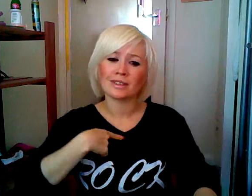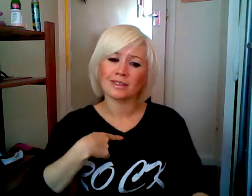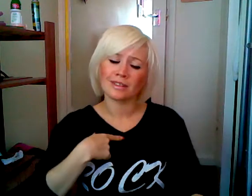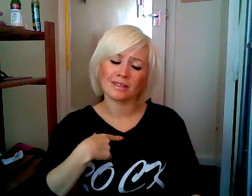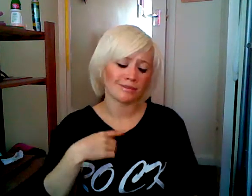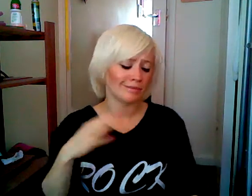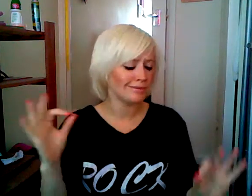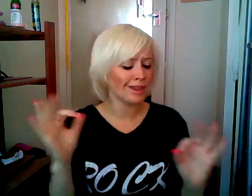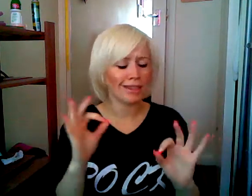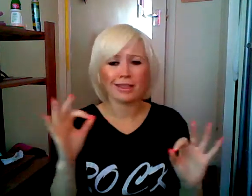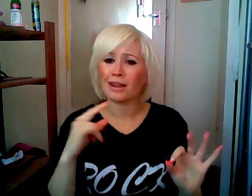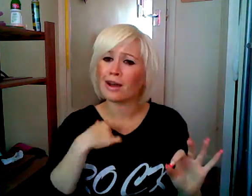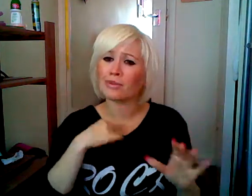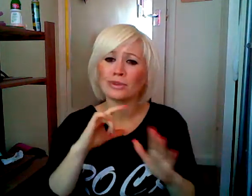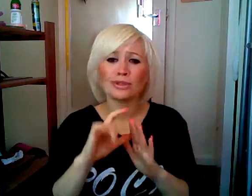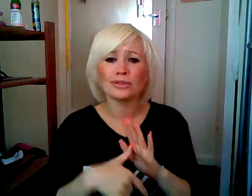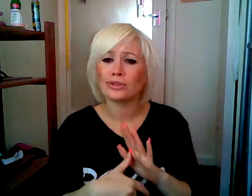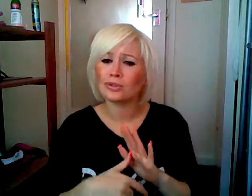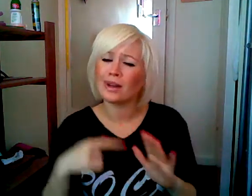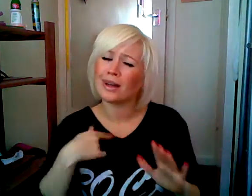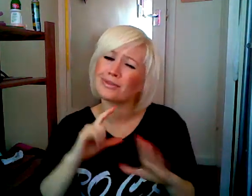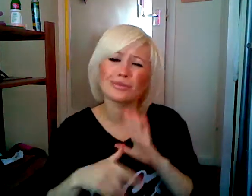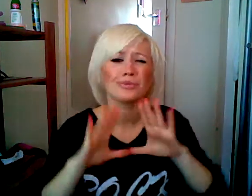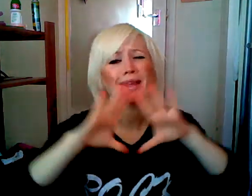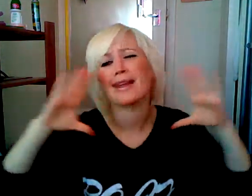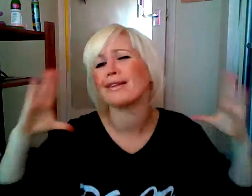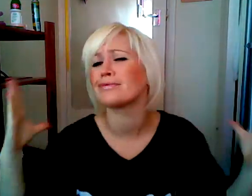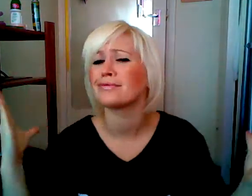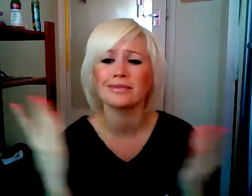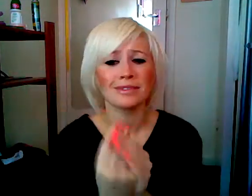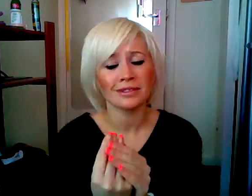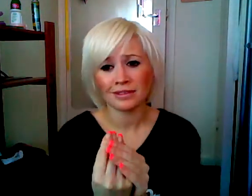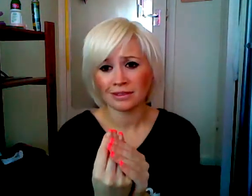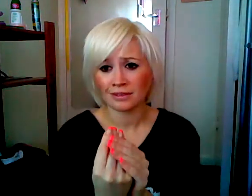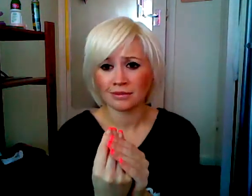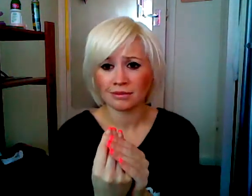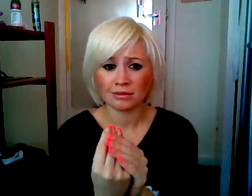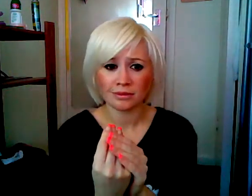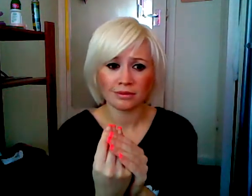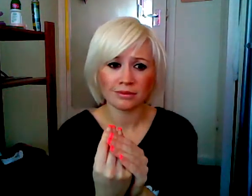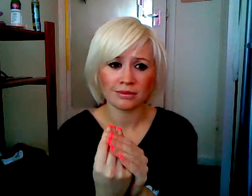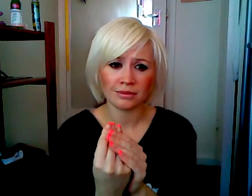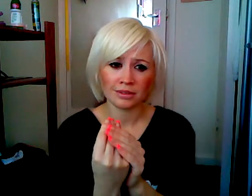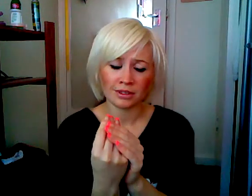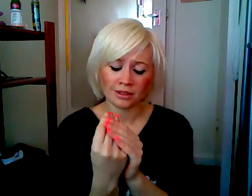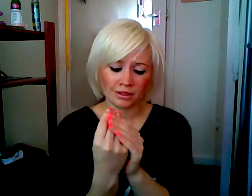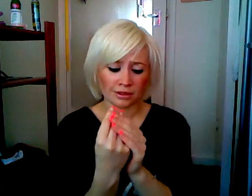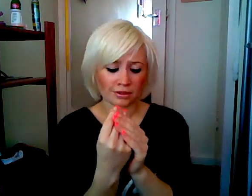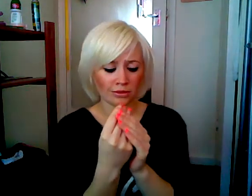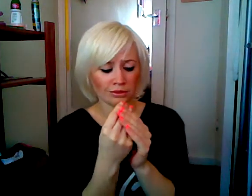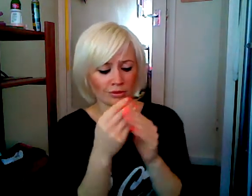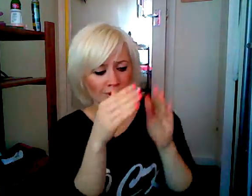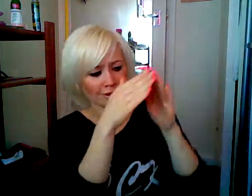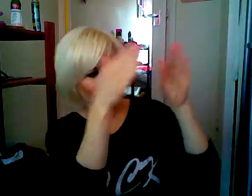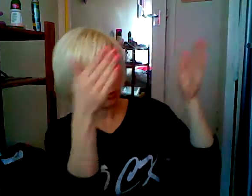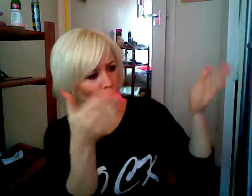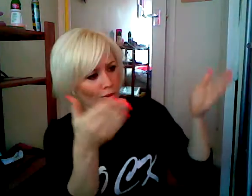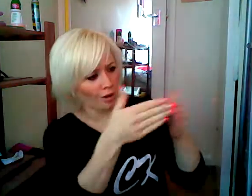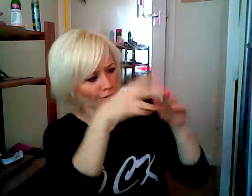Nothing that I do, go to the end of